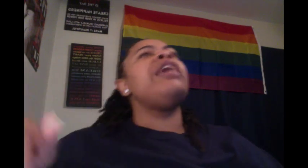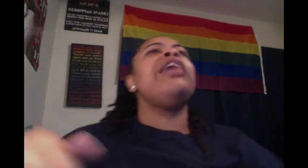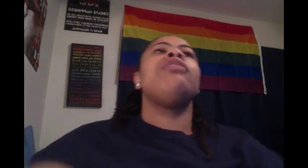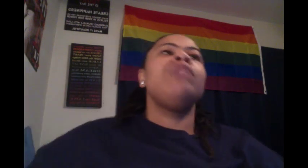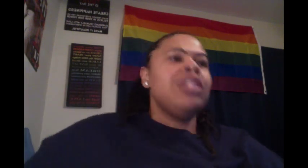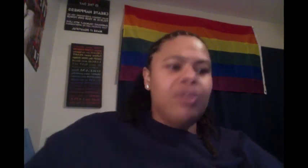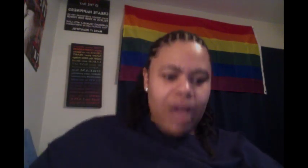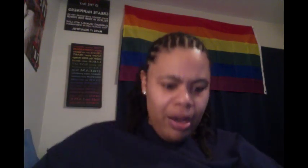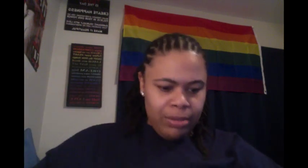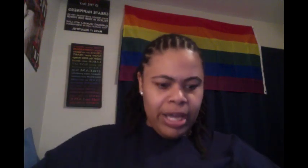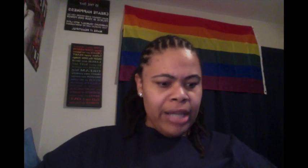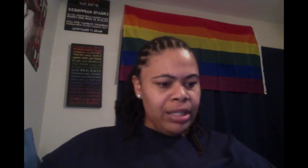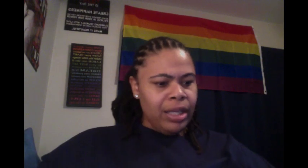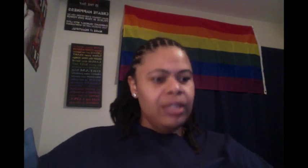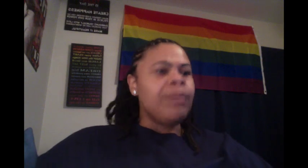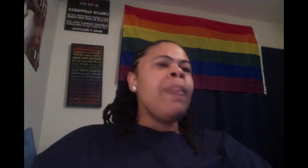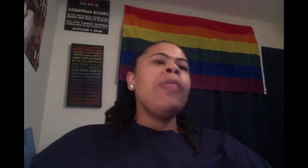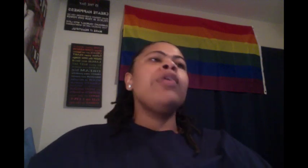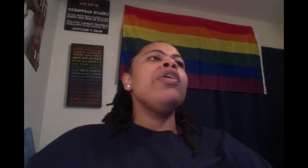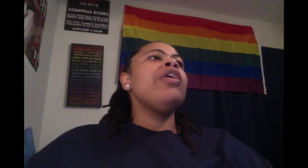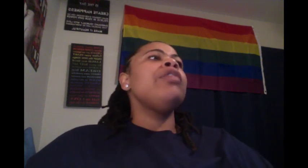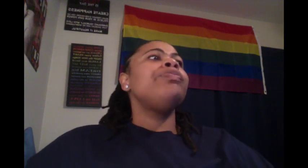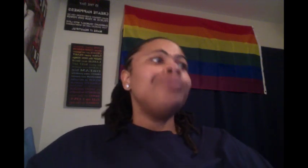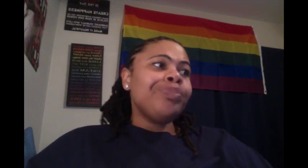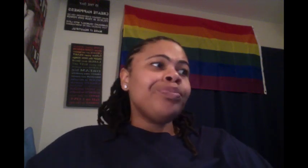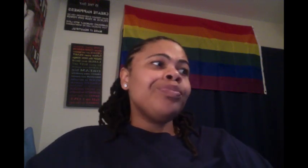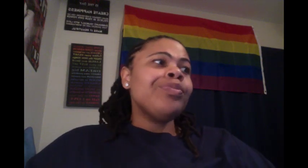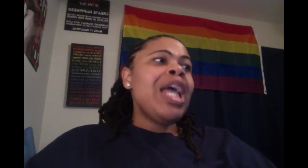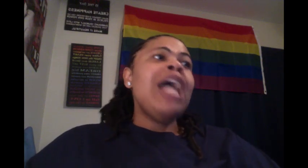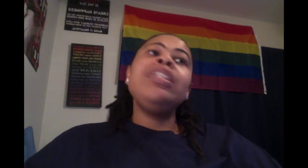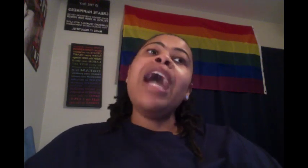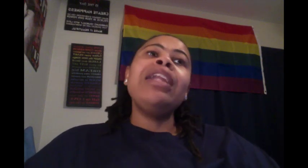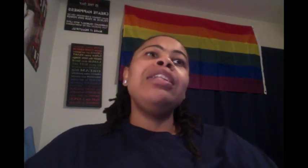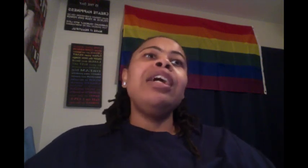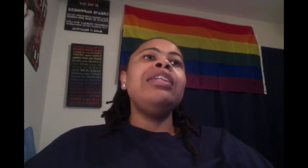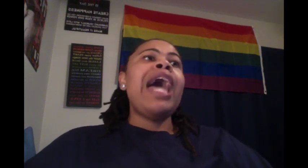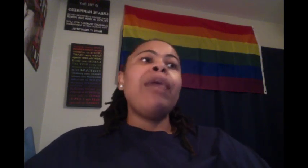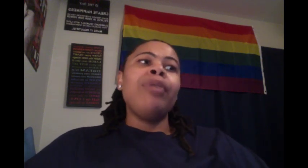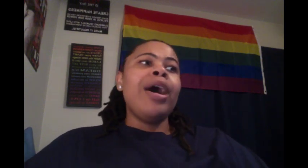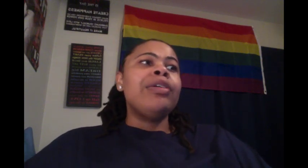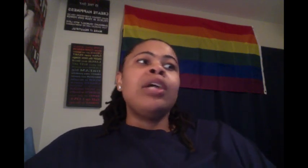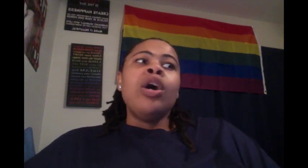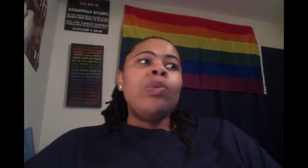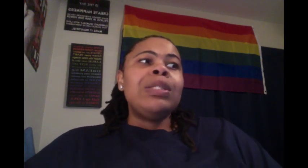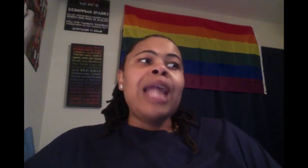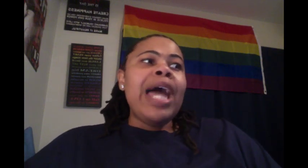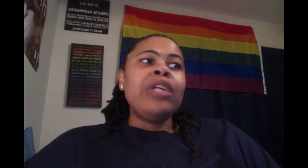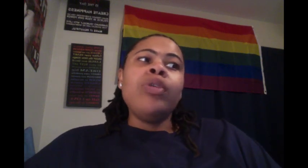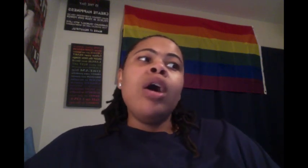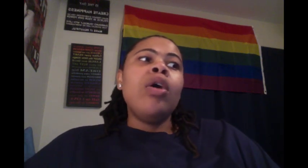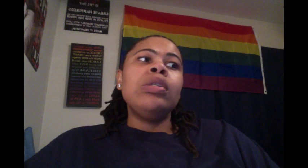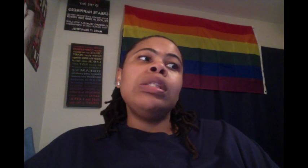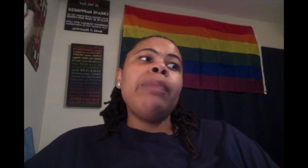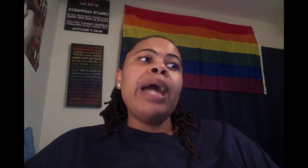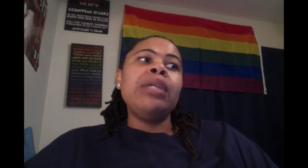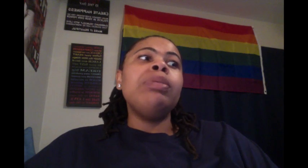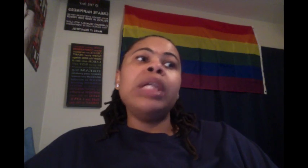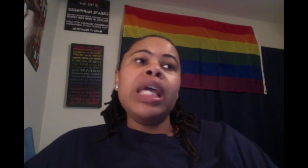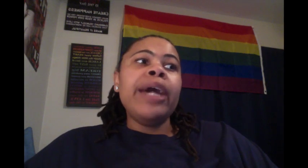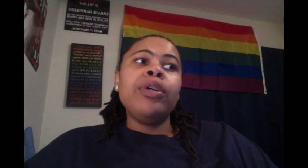Okay. We just going to call him Chocolate Thunder. Girl, Chocolate Thunder eyebrows was like, you know, somebody put a hit out on